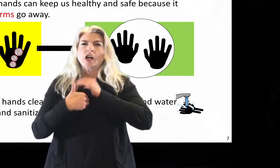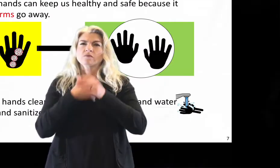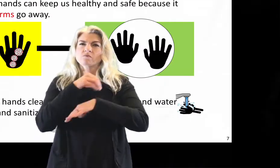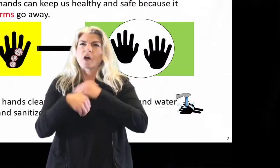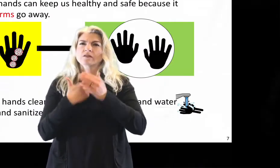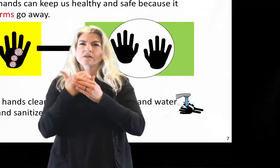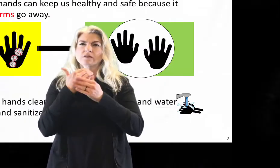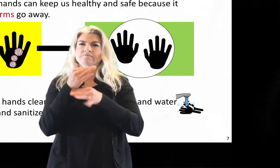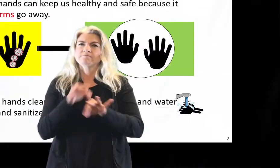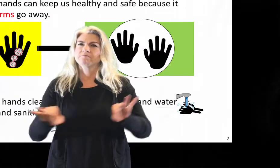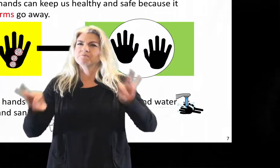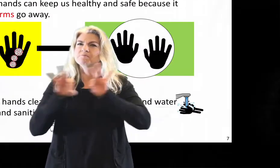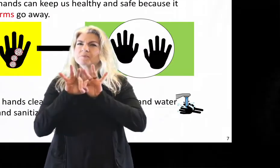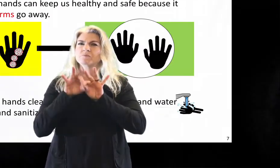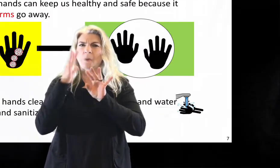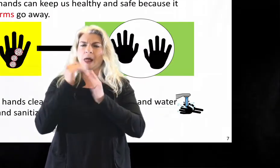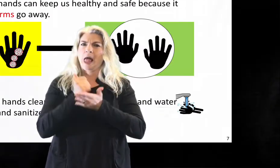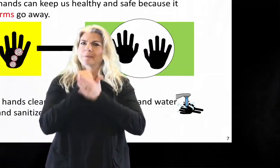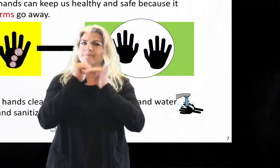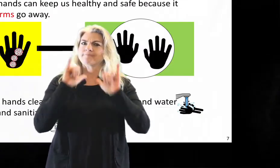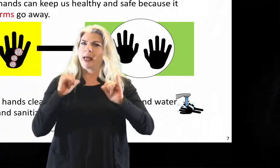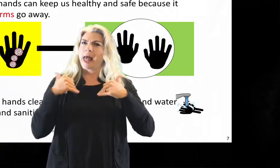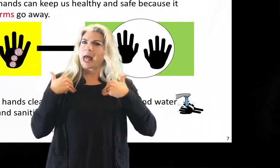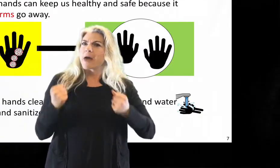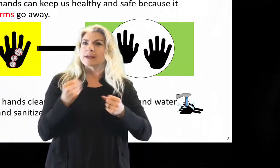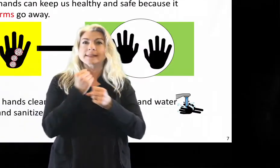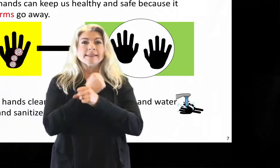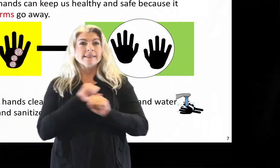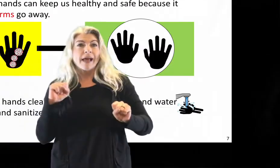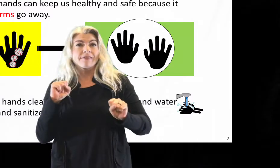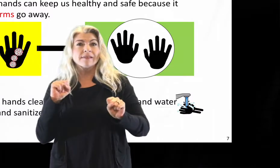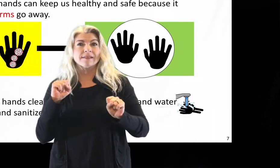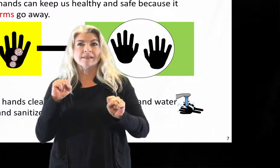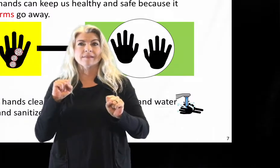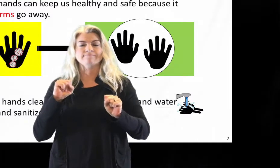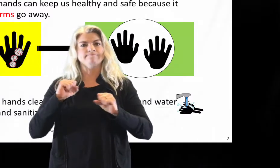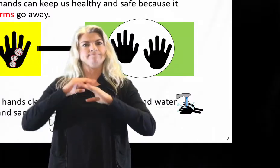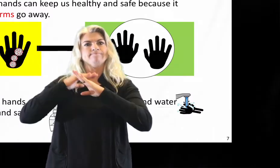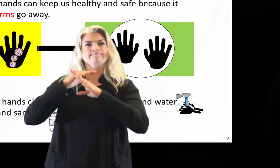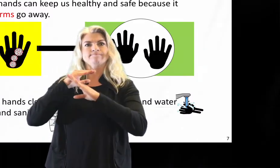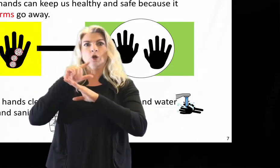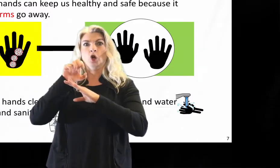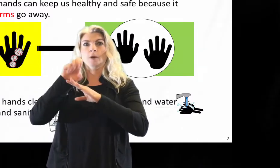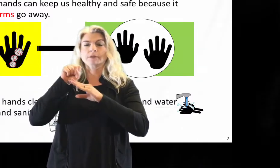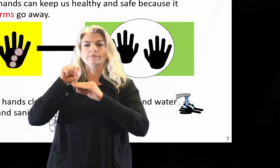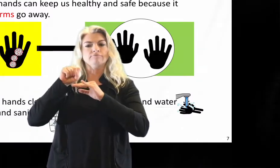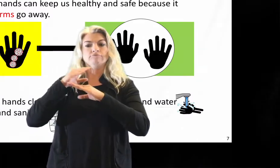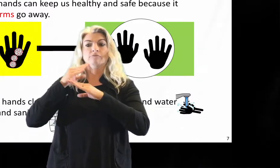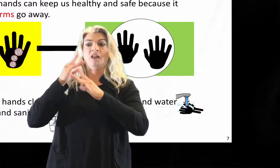Wearing a mask will keep us healthy and safe, because it will make sick germs go away.